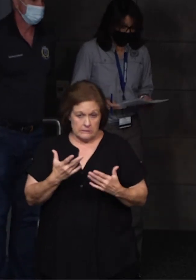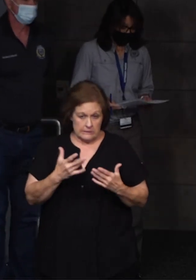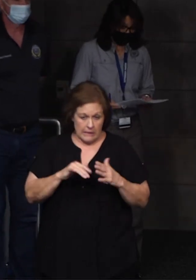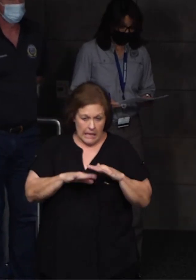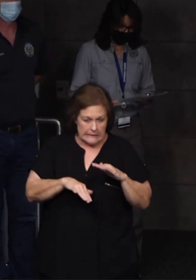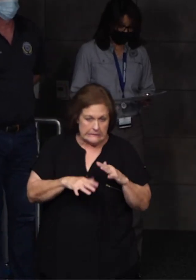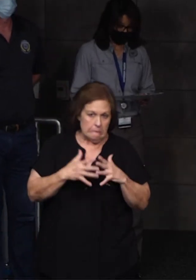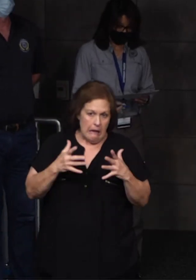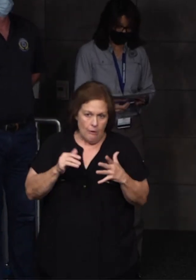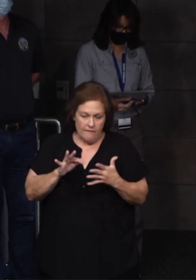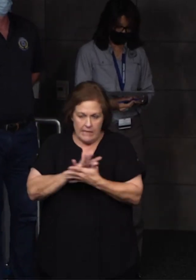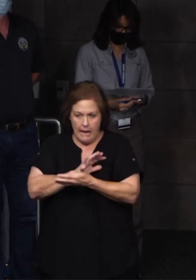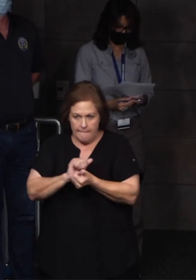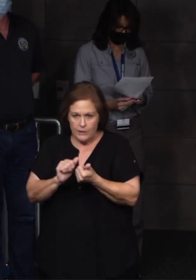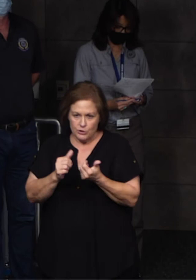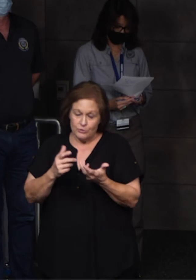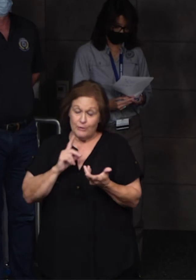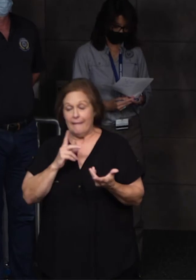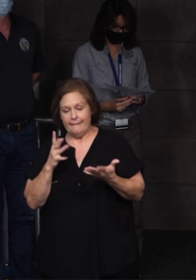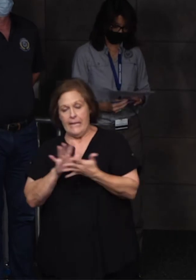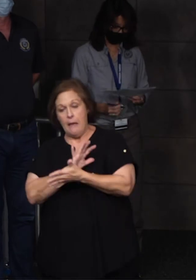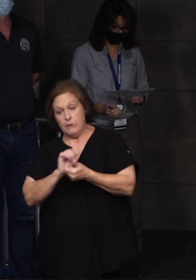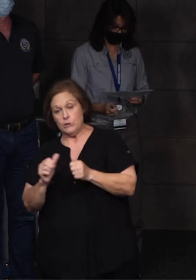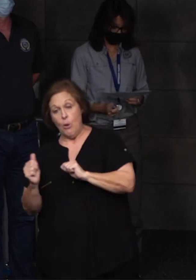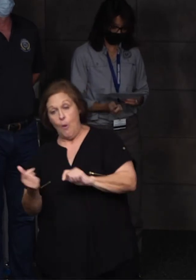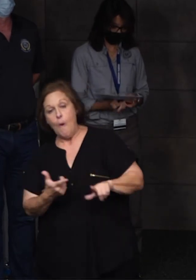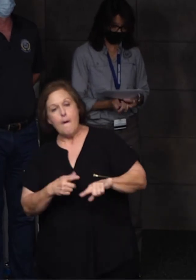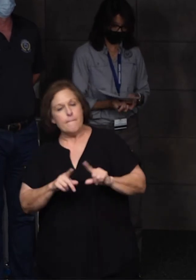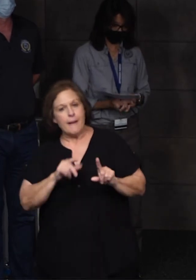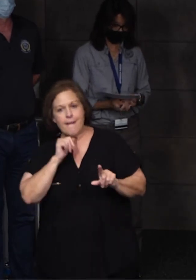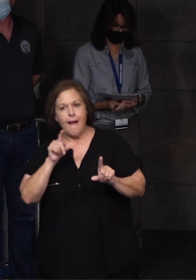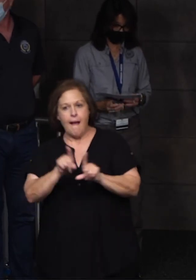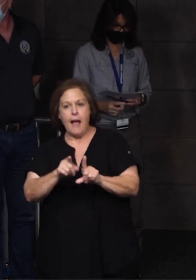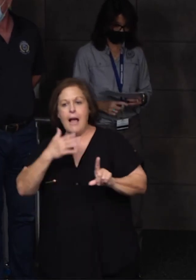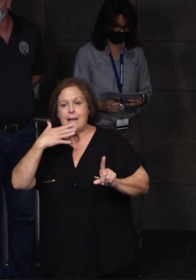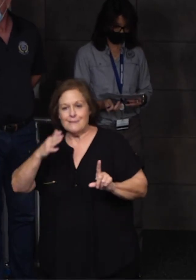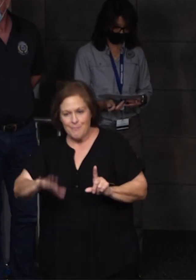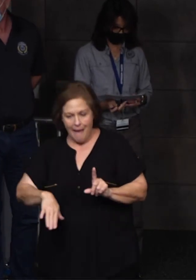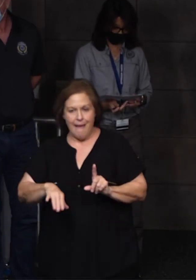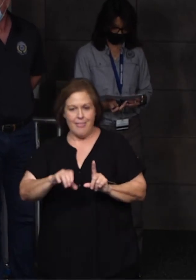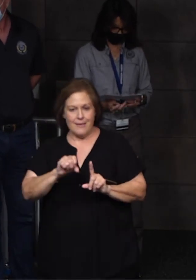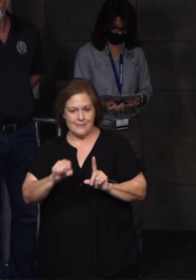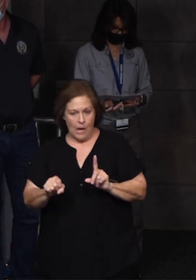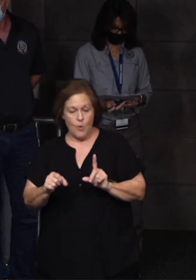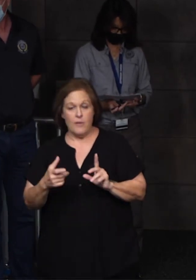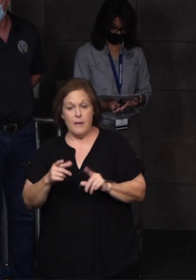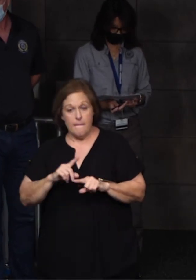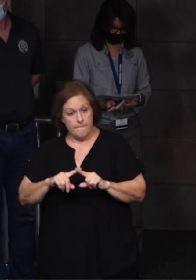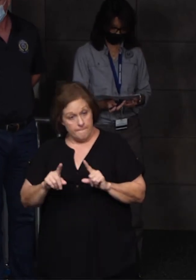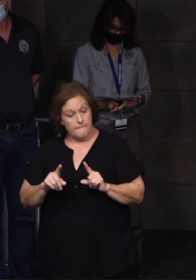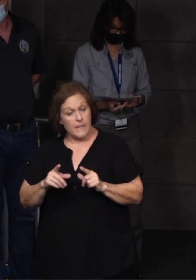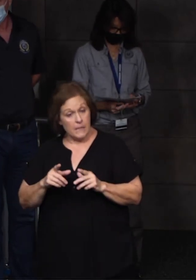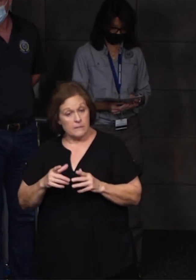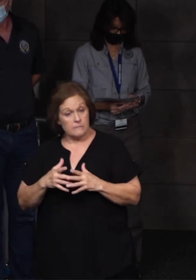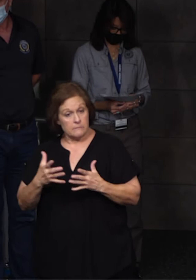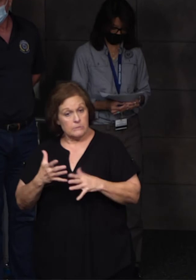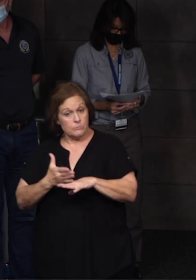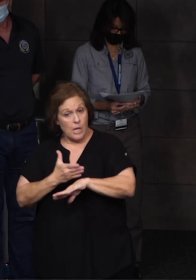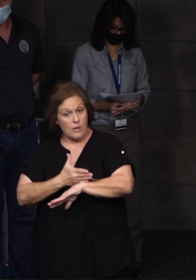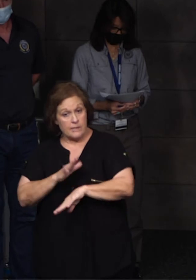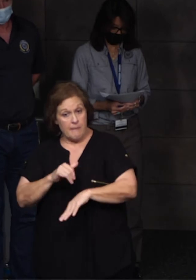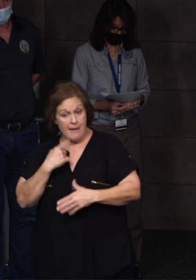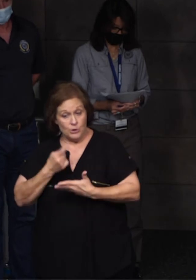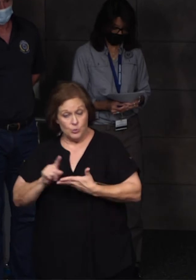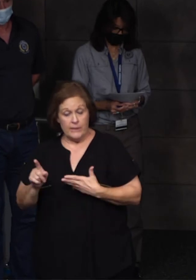And I say that it's a relative term. There's damage everywhere, but not as bad as it is down south. But significant progress by the end of next week.